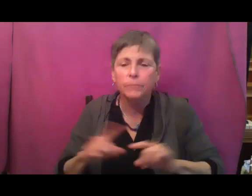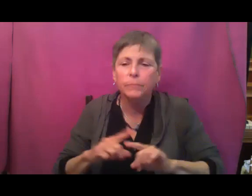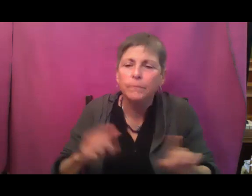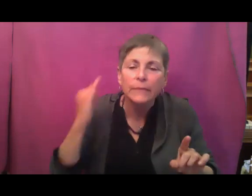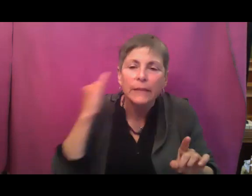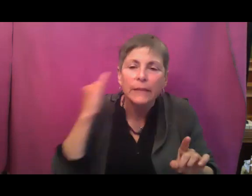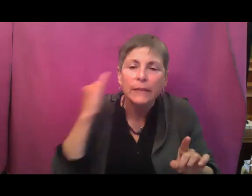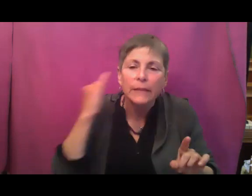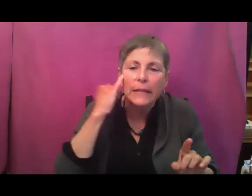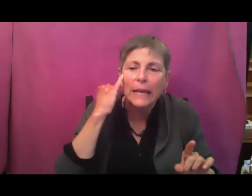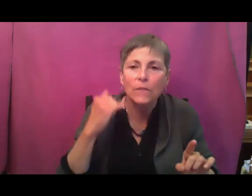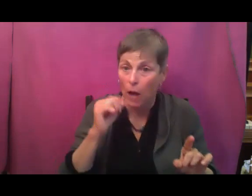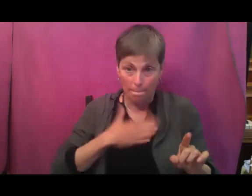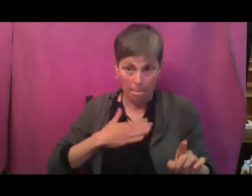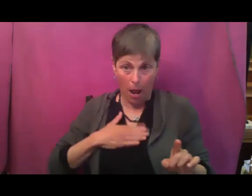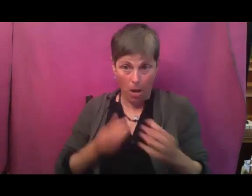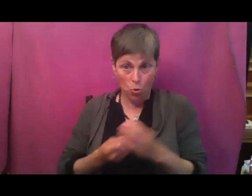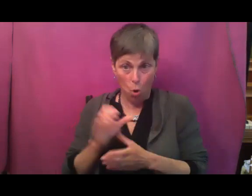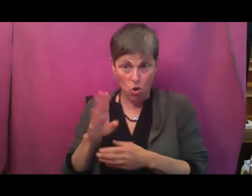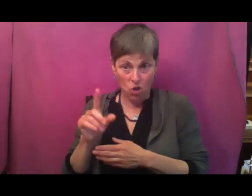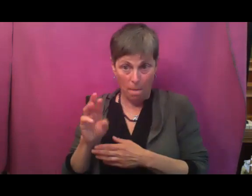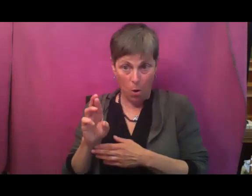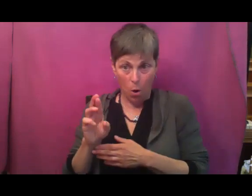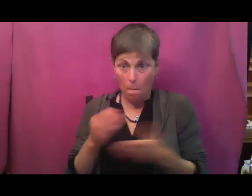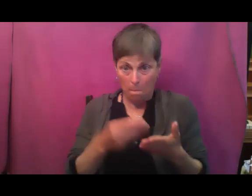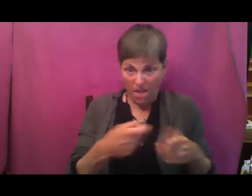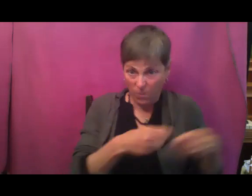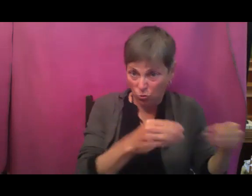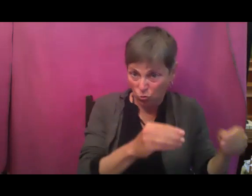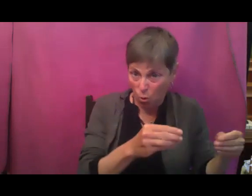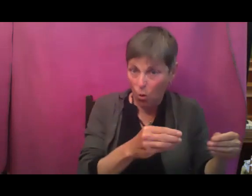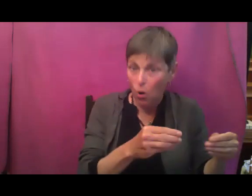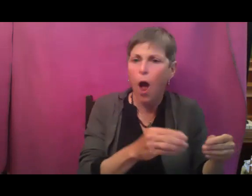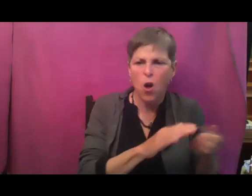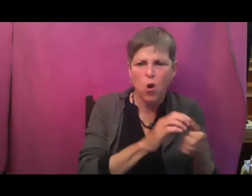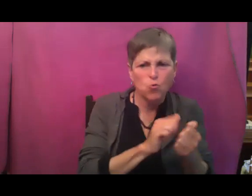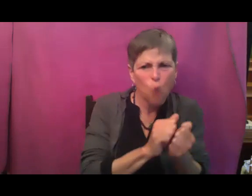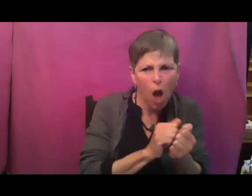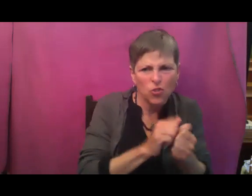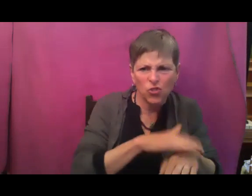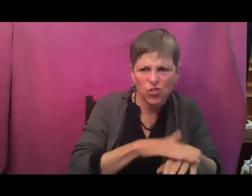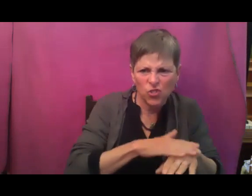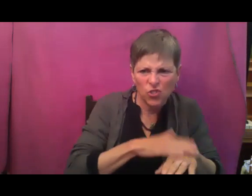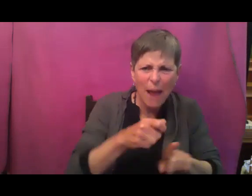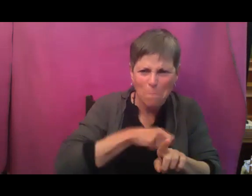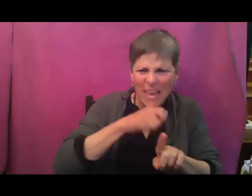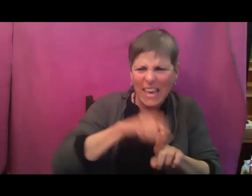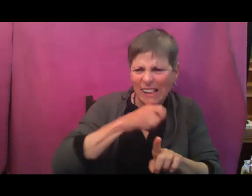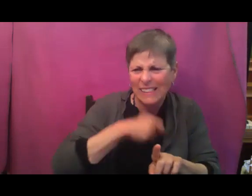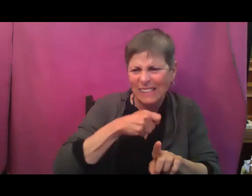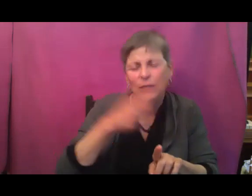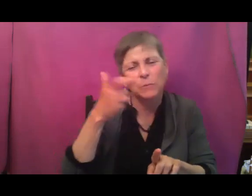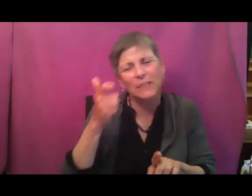I definitely wash and I probably peel it because there's plenty of things that are really gross that are sprayed on